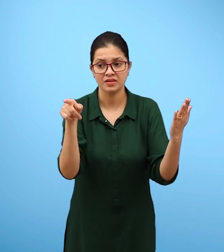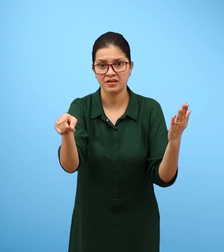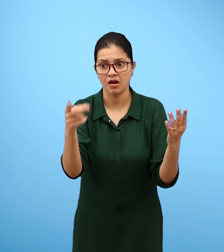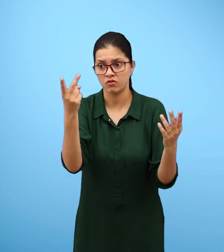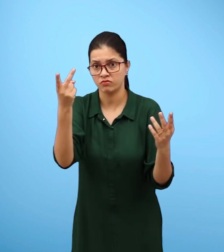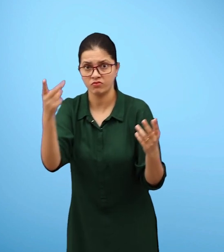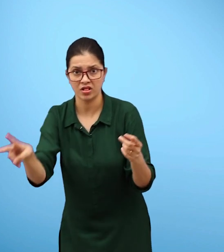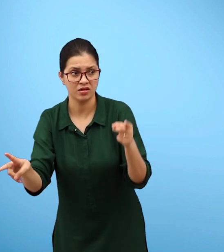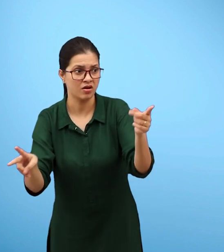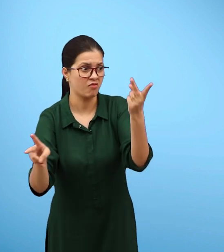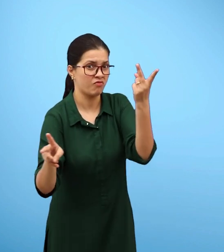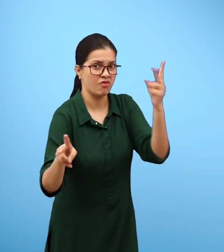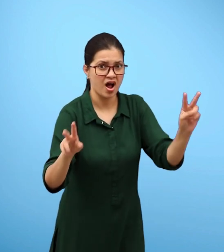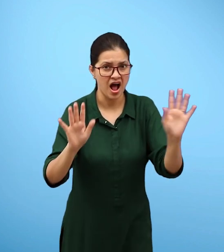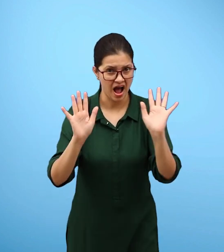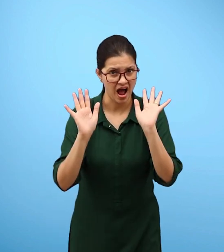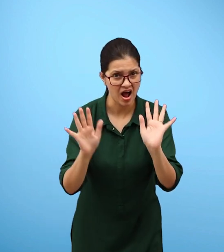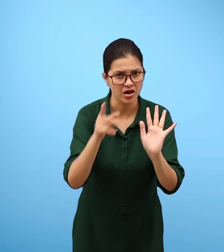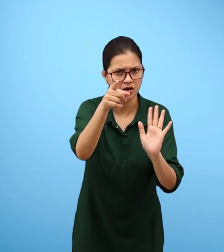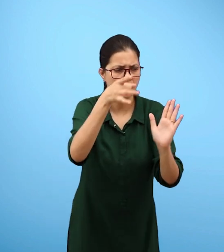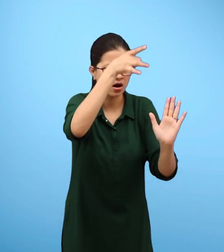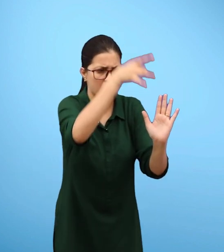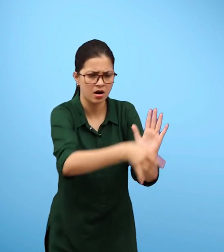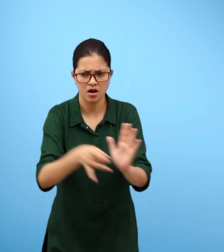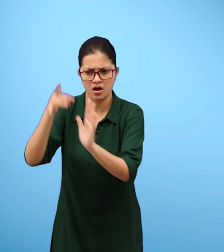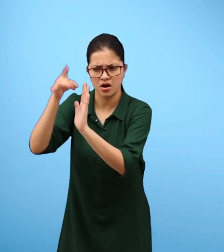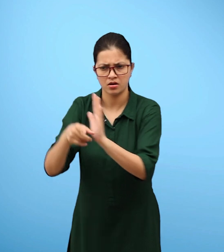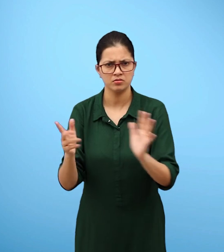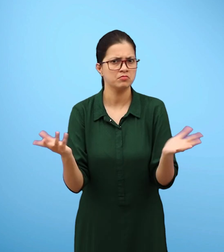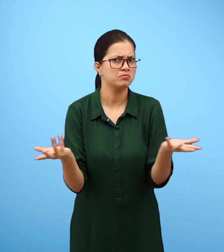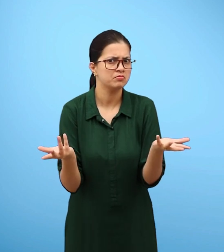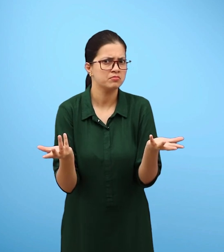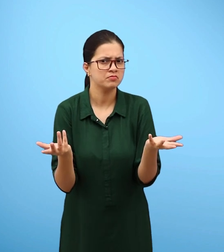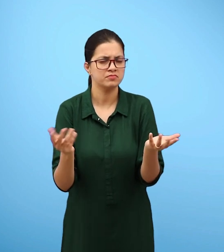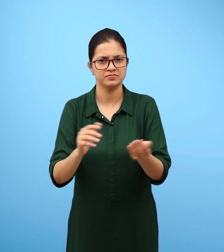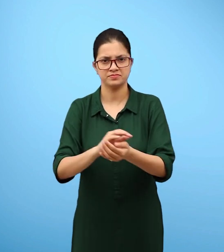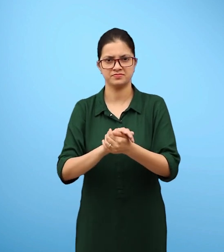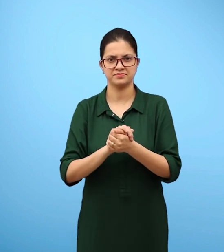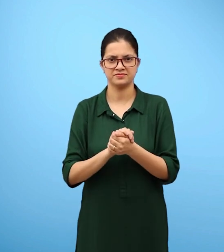Is there any difference in deposition of soot on leaves of trees near the roadside? 16.